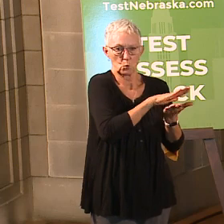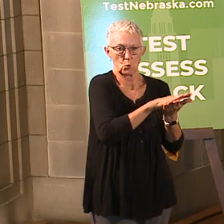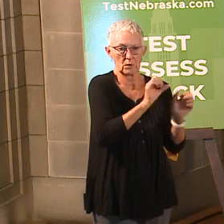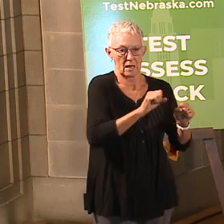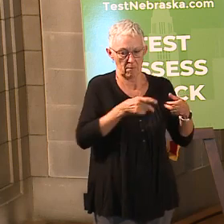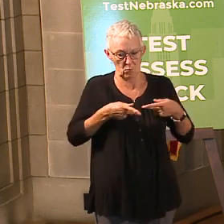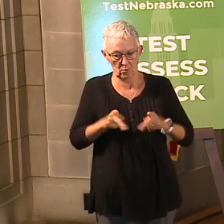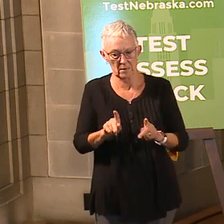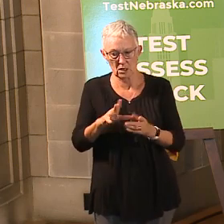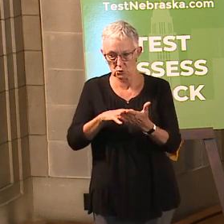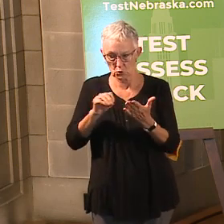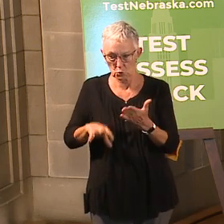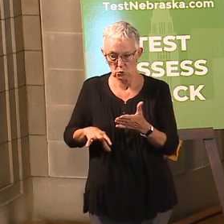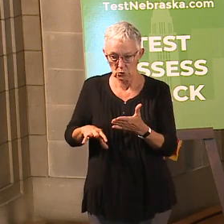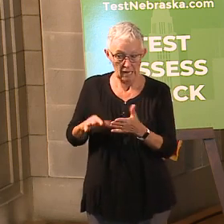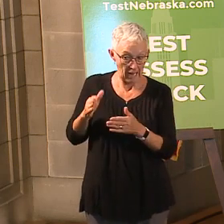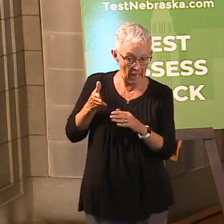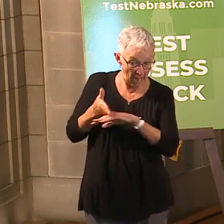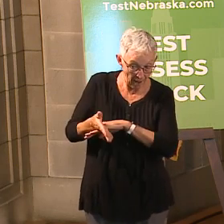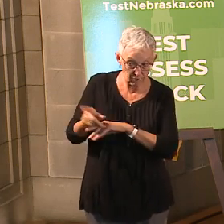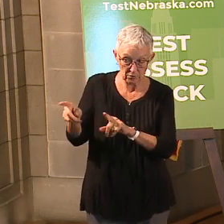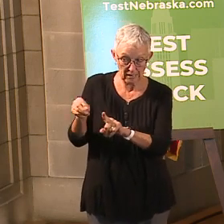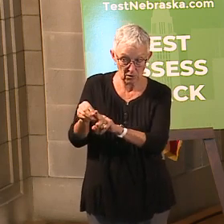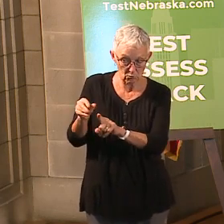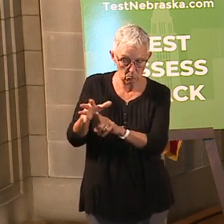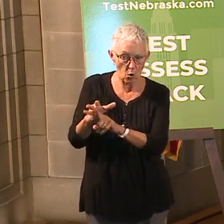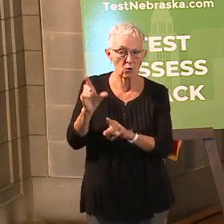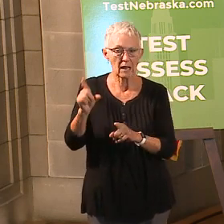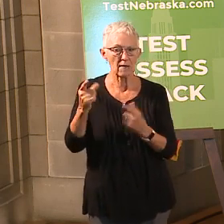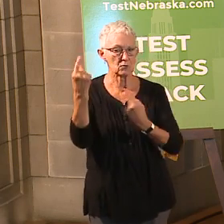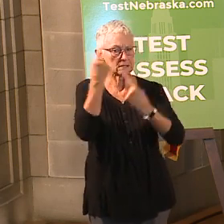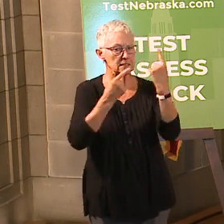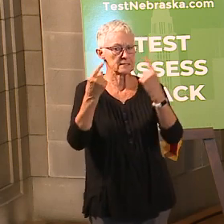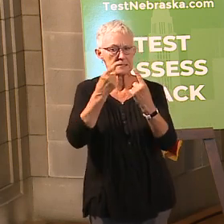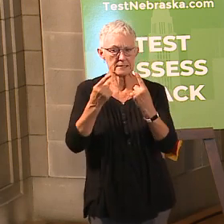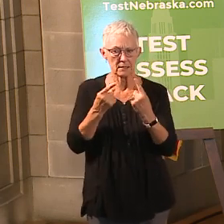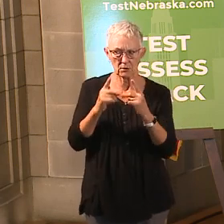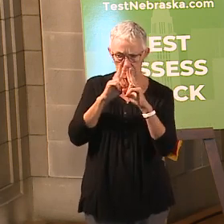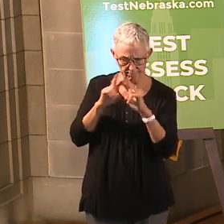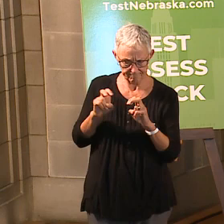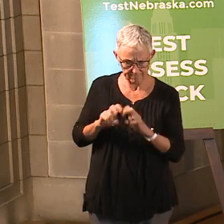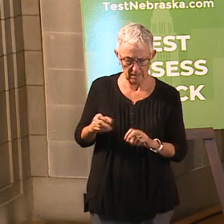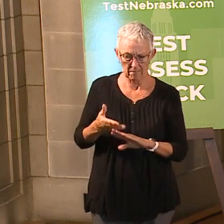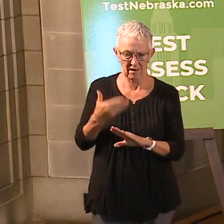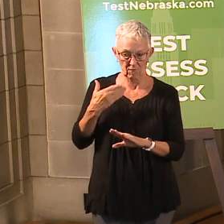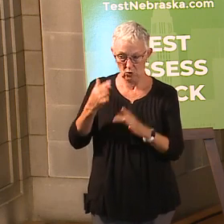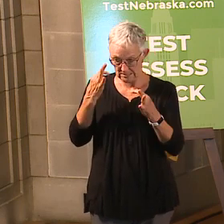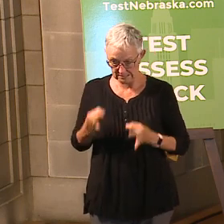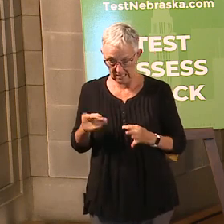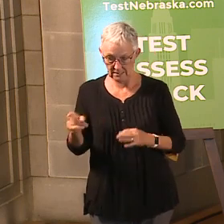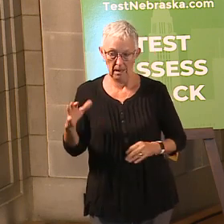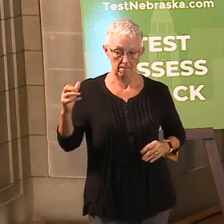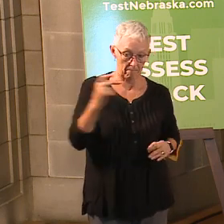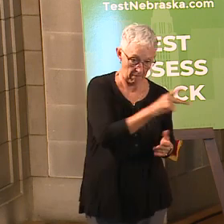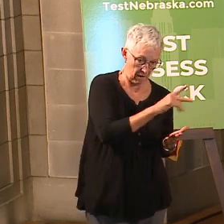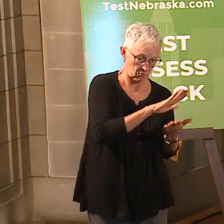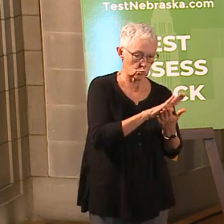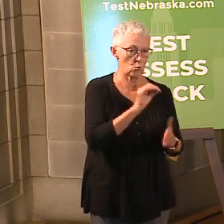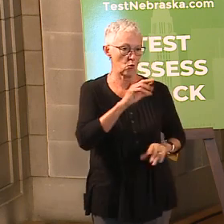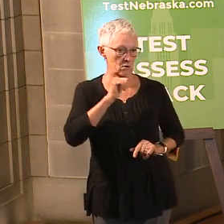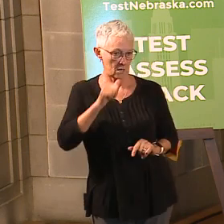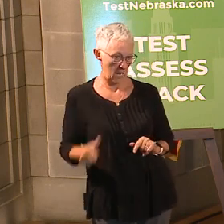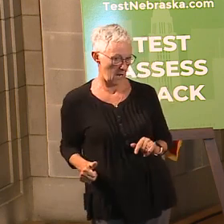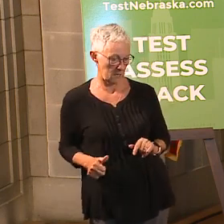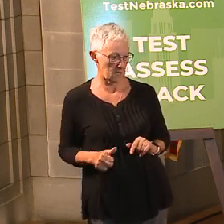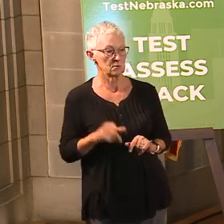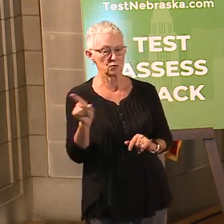students back in school even after an exposure. Again, exposures are gauged based upon mask wearing, adherence